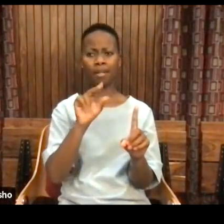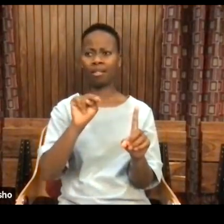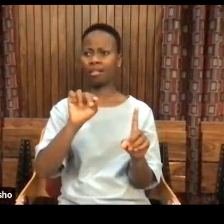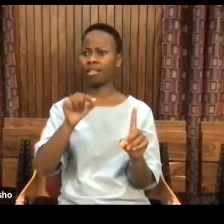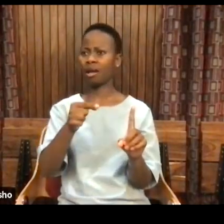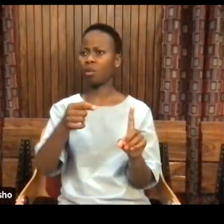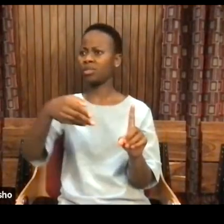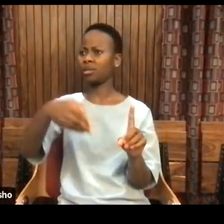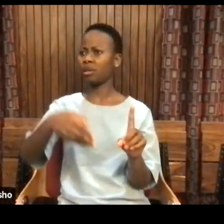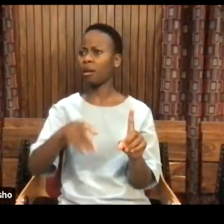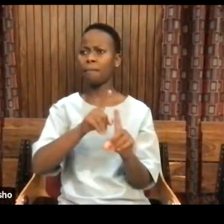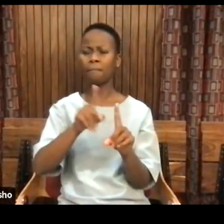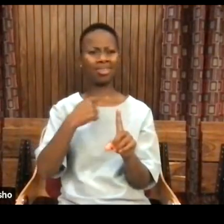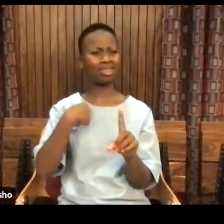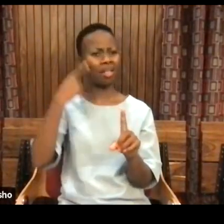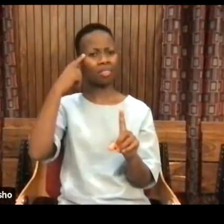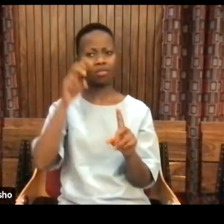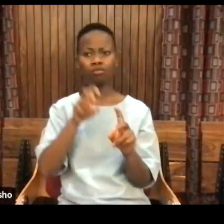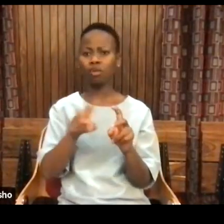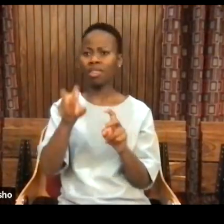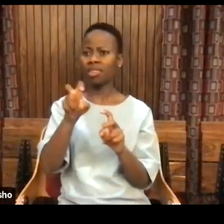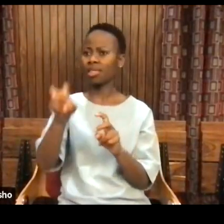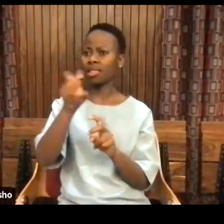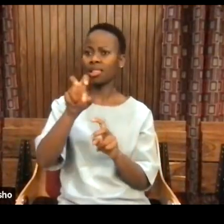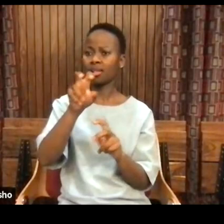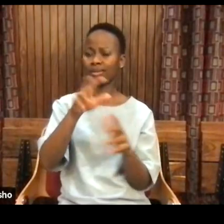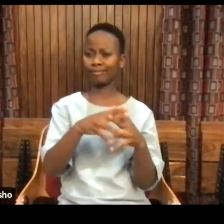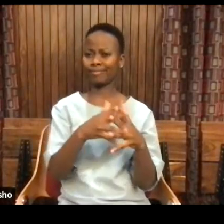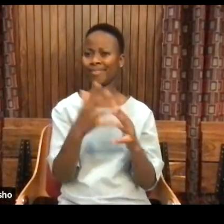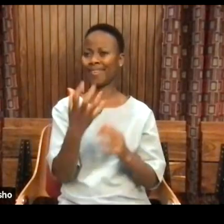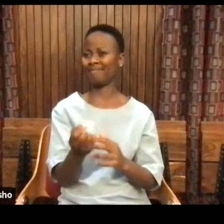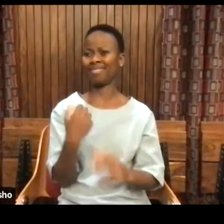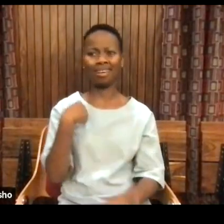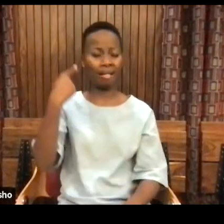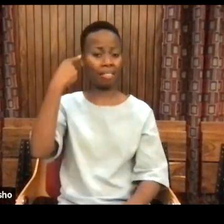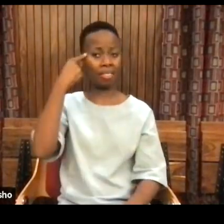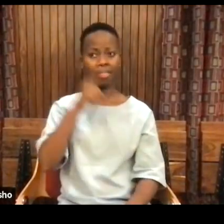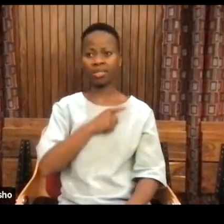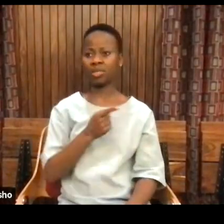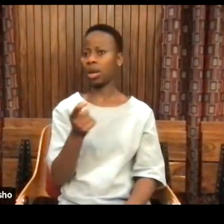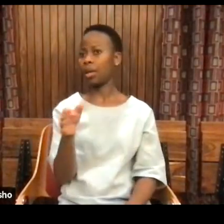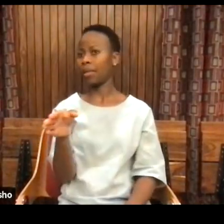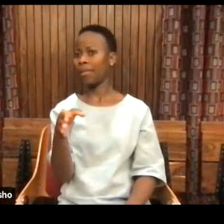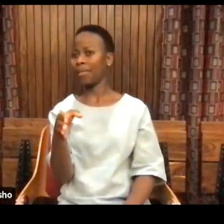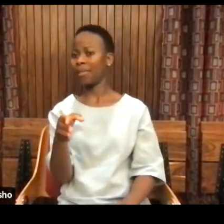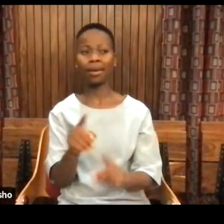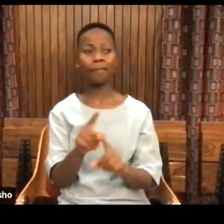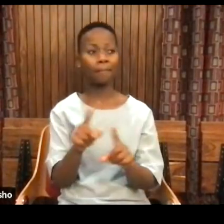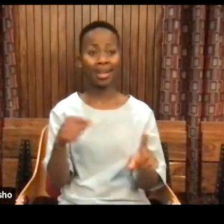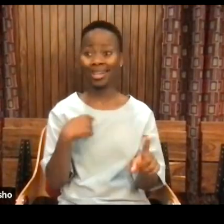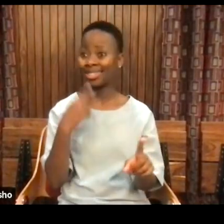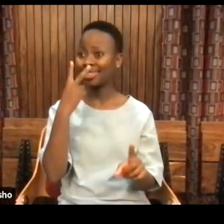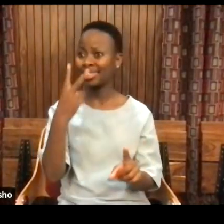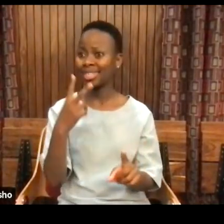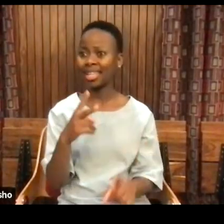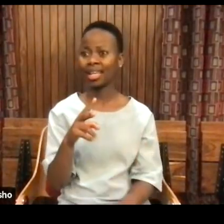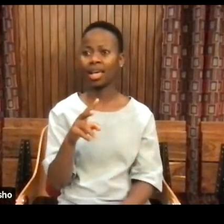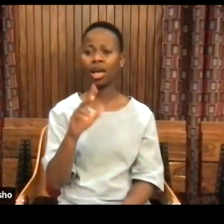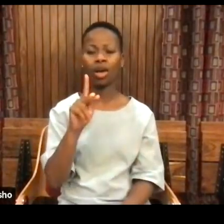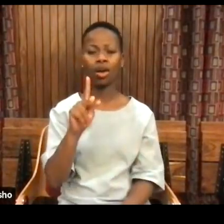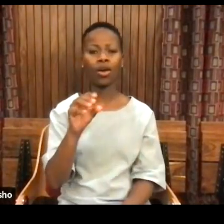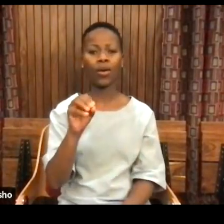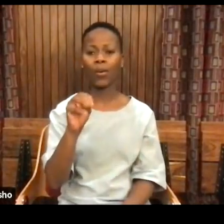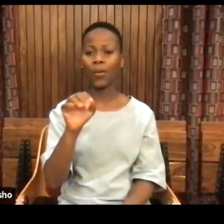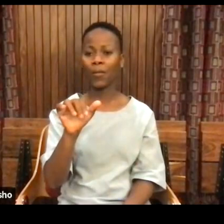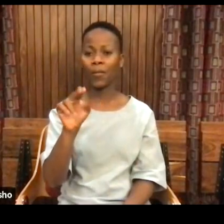-up in traveling. But I was also, I'm so delighted to see Tobias Coleman. When I,